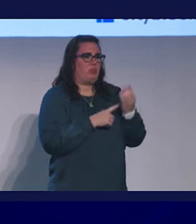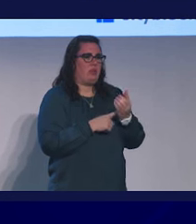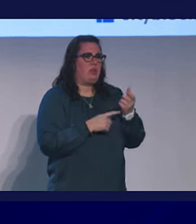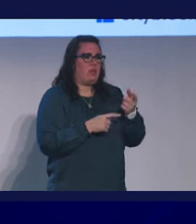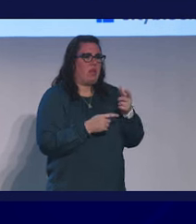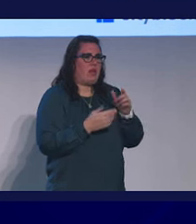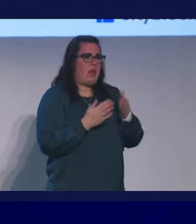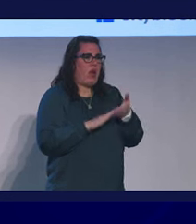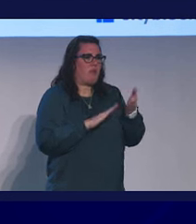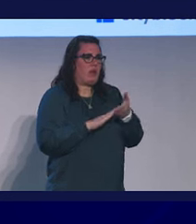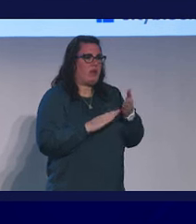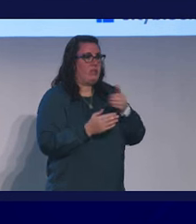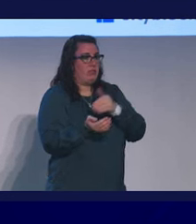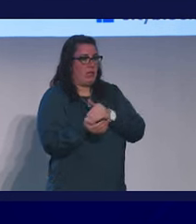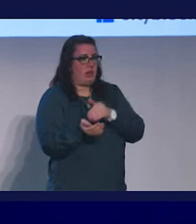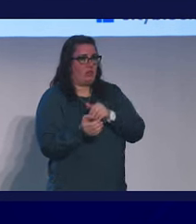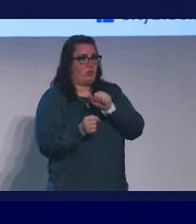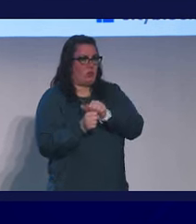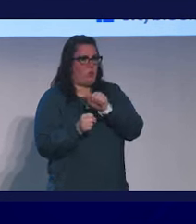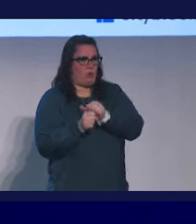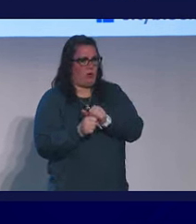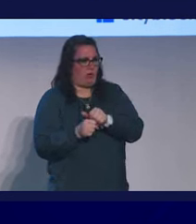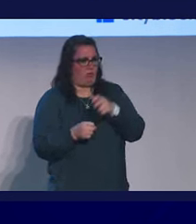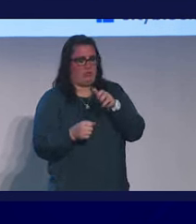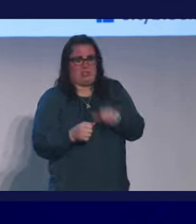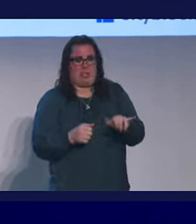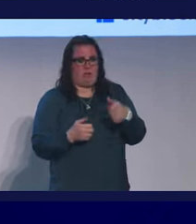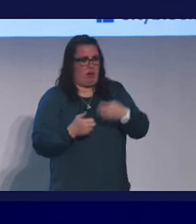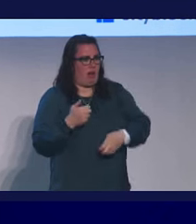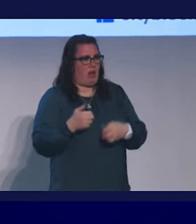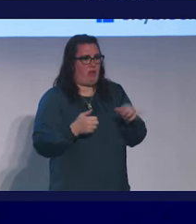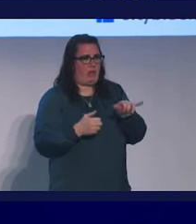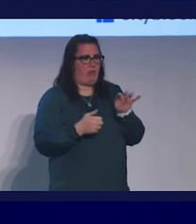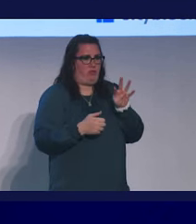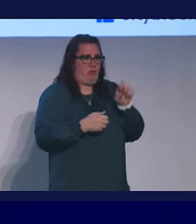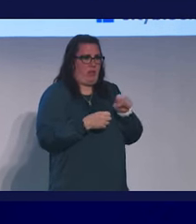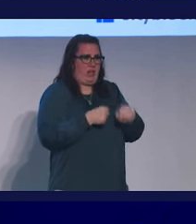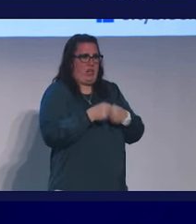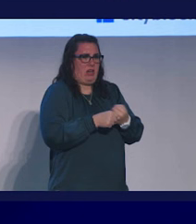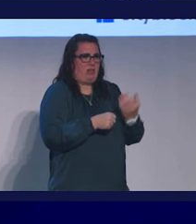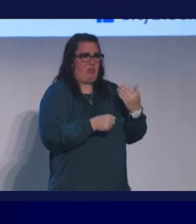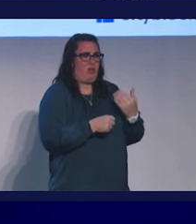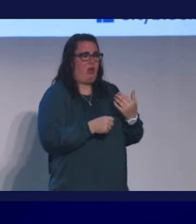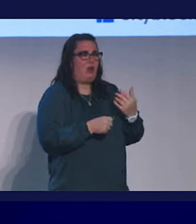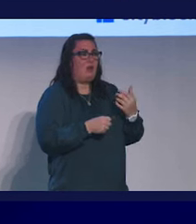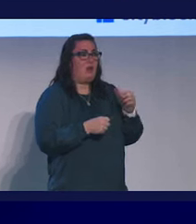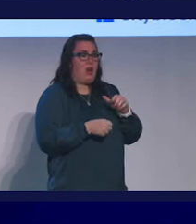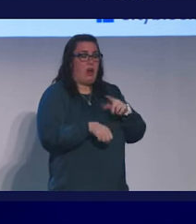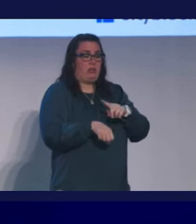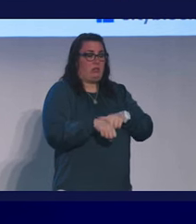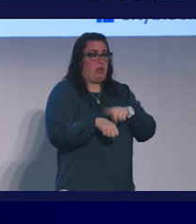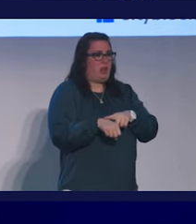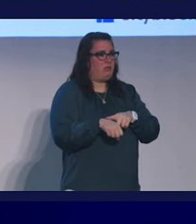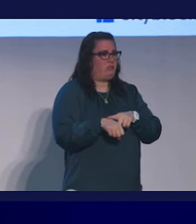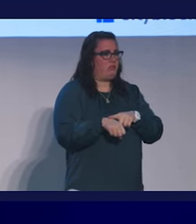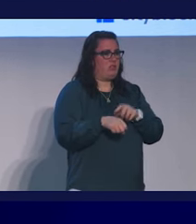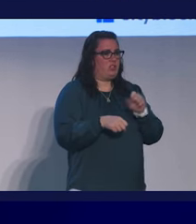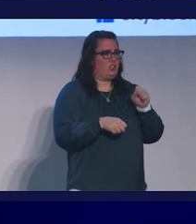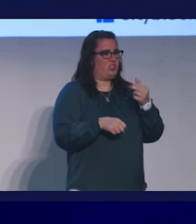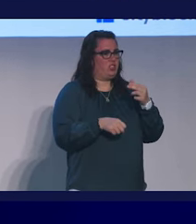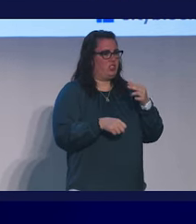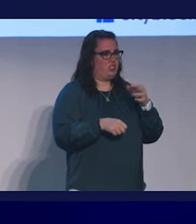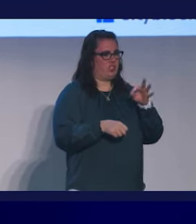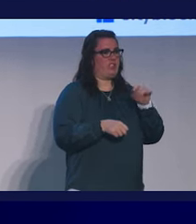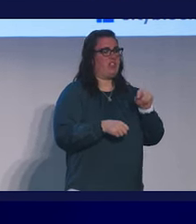Doctors today don't work any harder than doctors did 40 years ago. Our shifts aren't any longer. But something about the nature